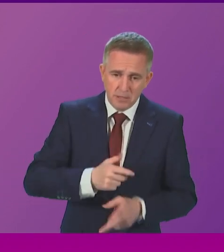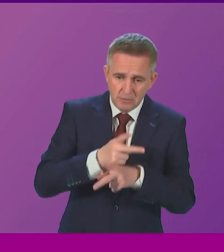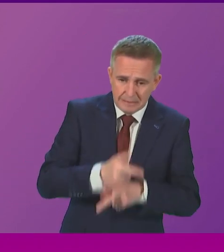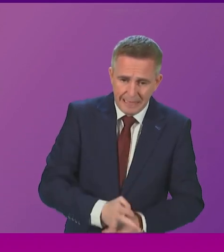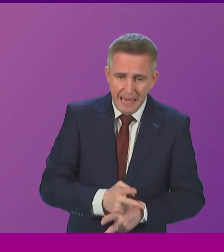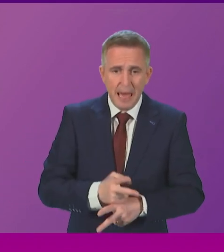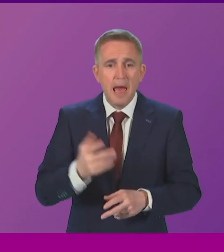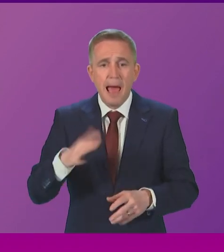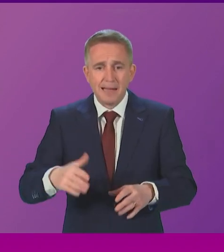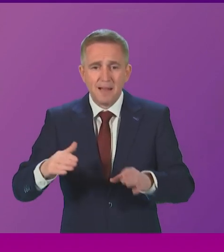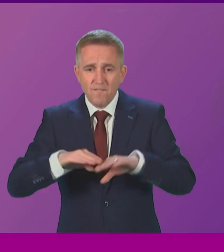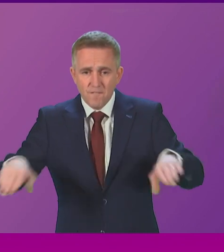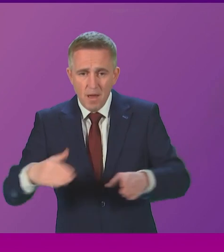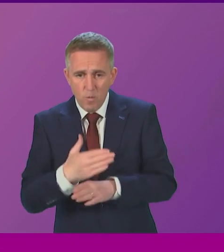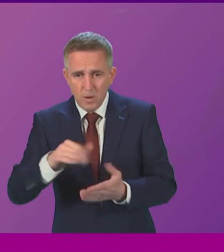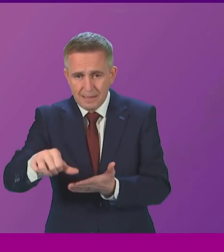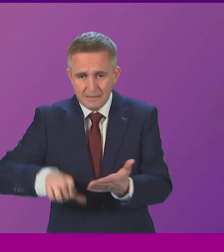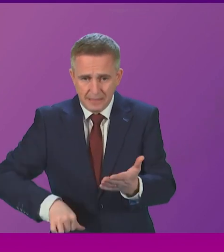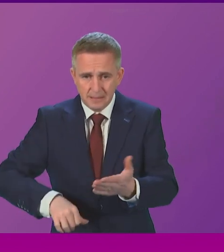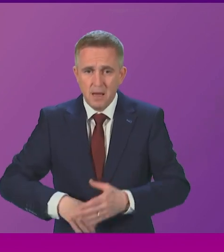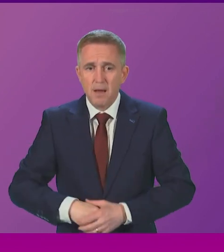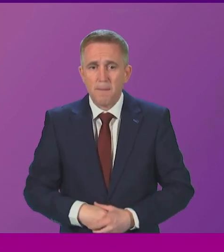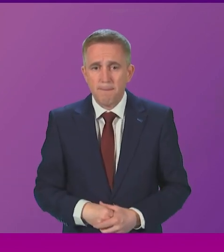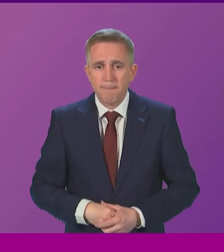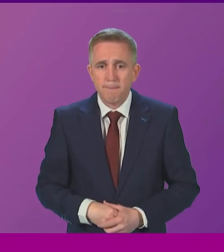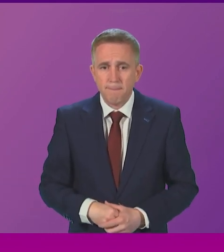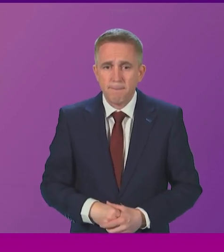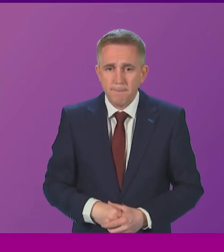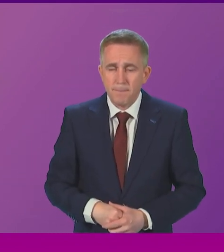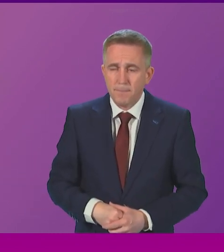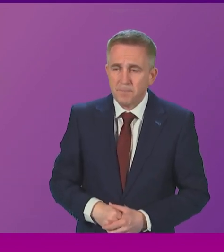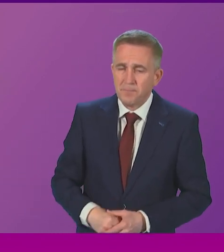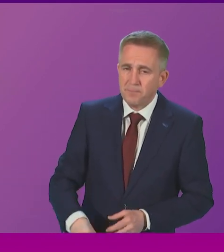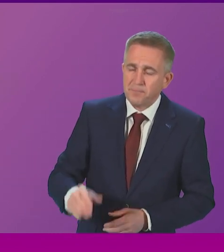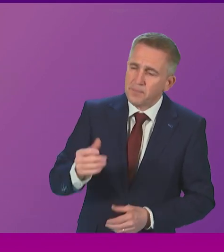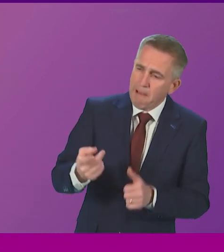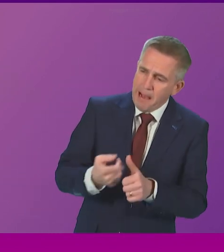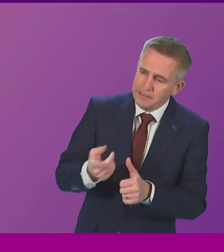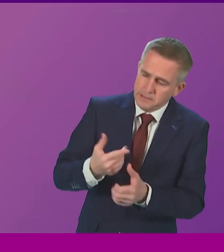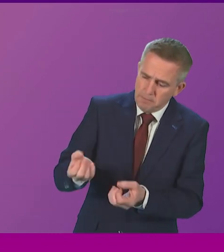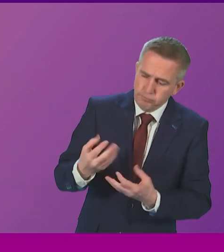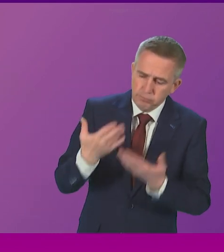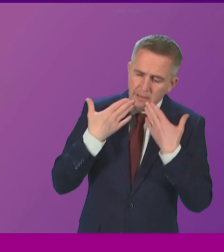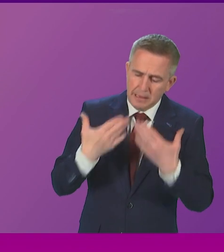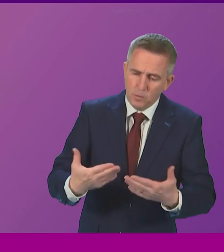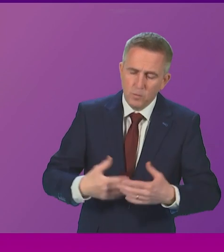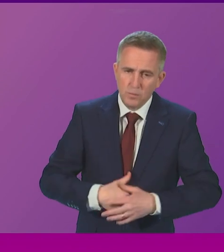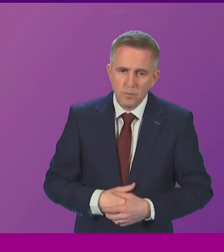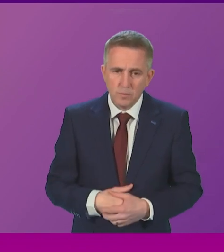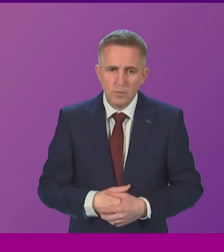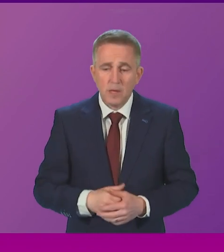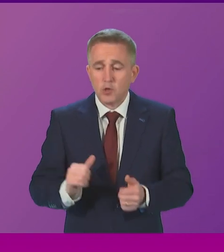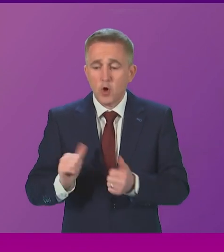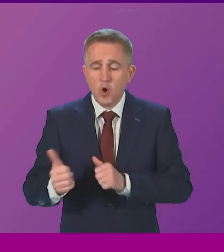fair work agenda. Faisal Chowdhury. I thank the Minister for that answer. As co